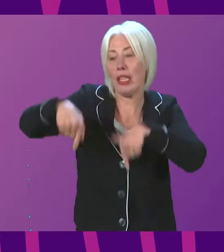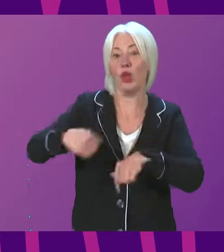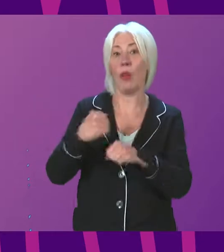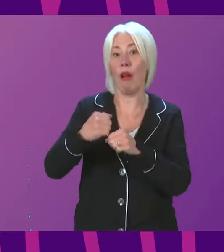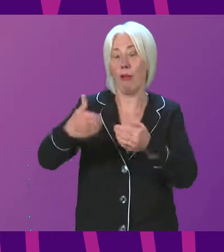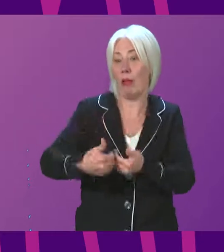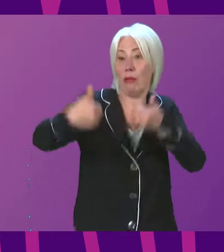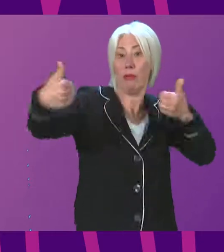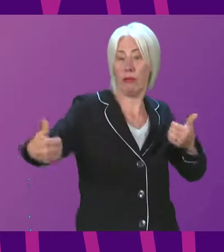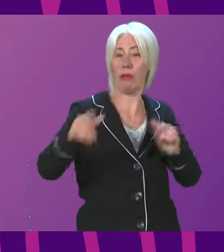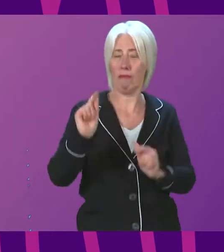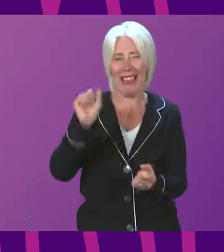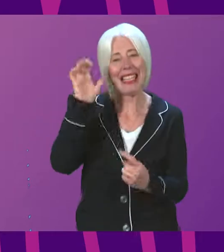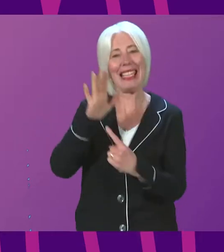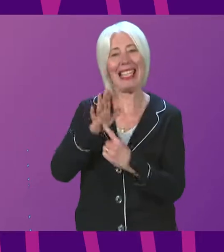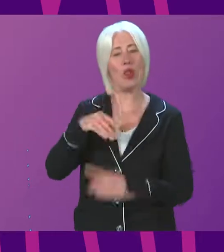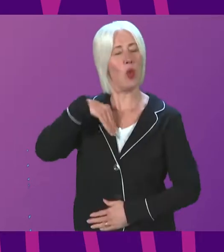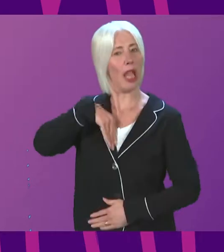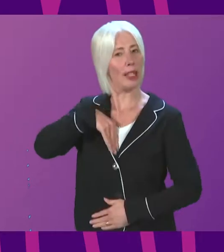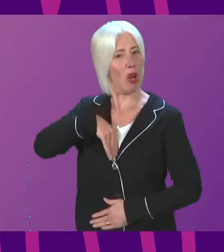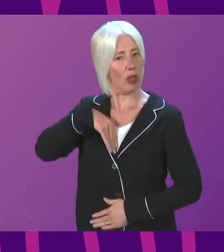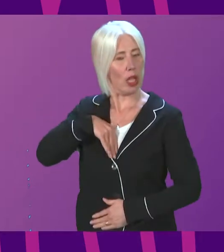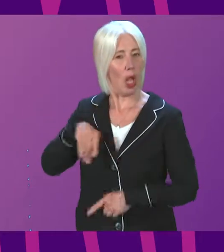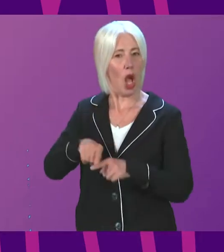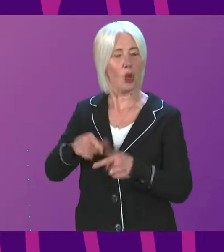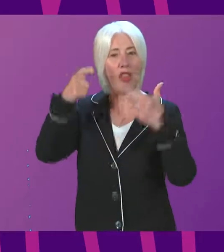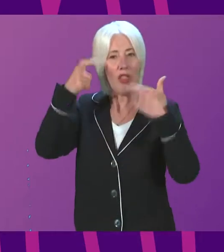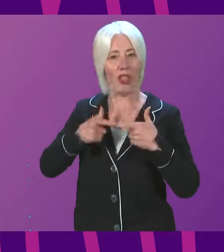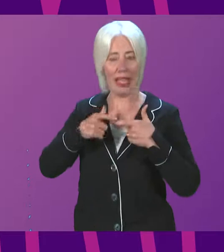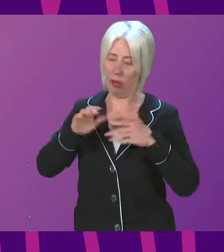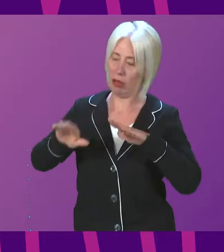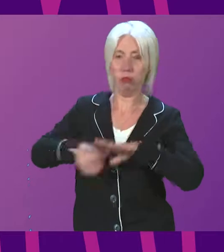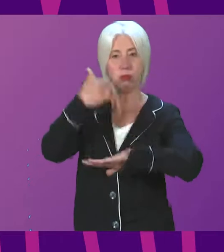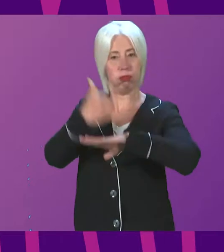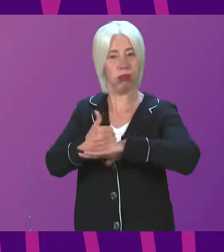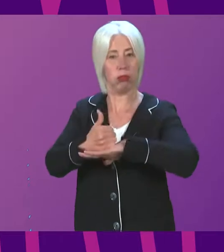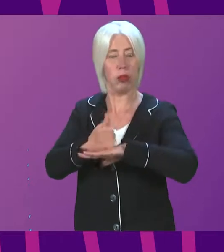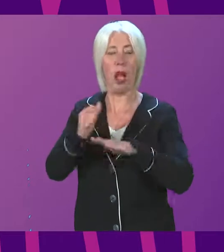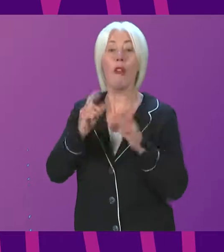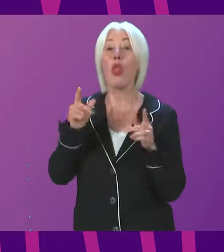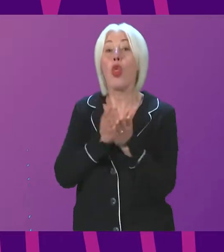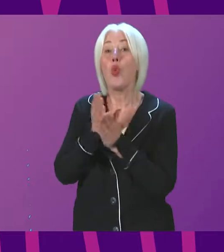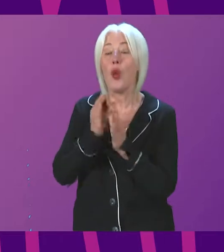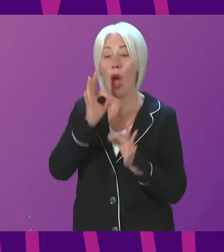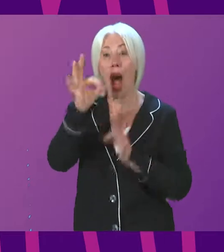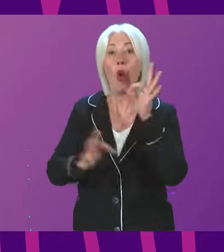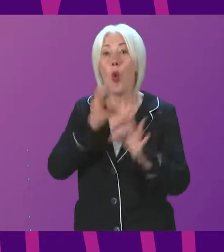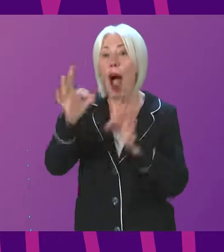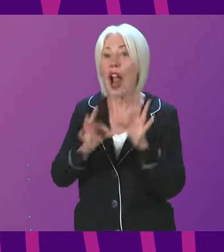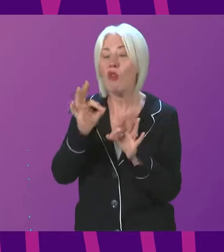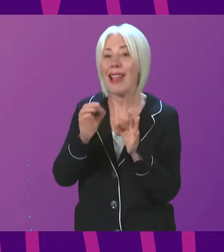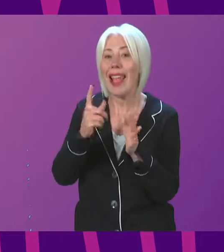key to its integrity and within the legal regime under which it has been established, the Inquiries Act 2005.